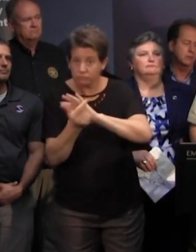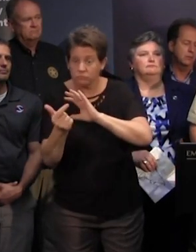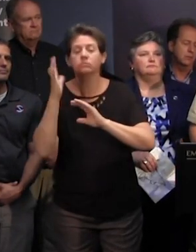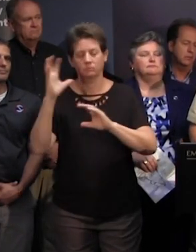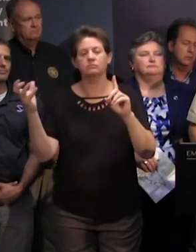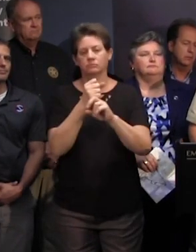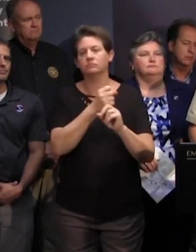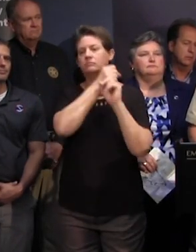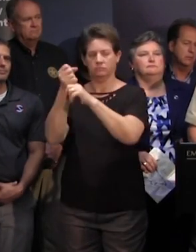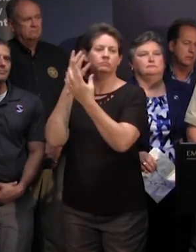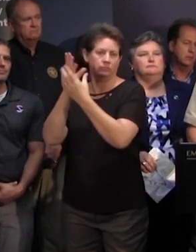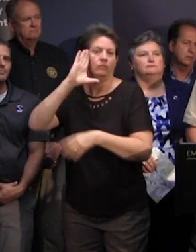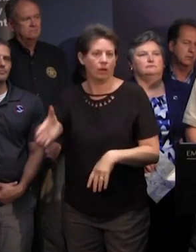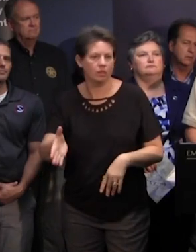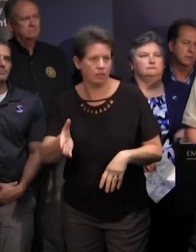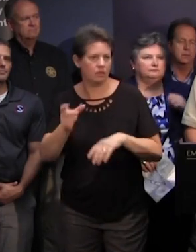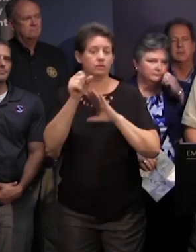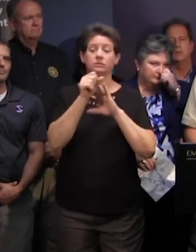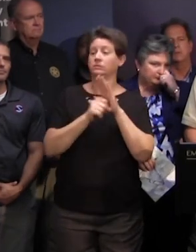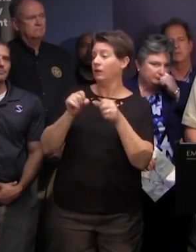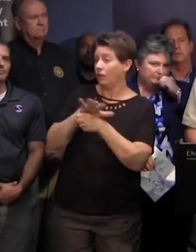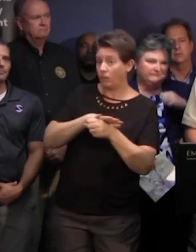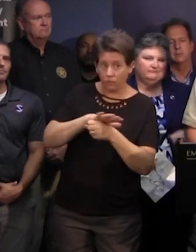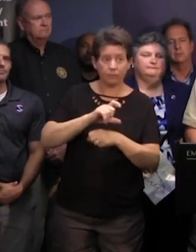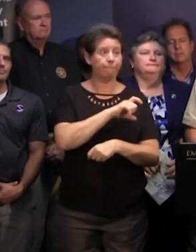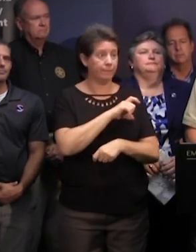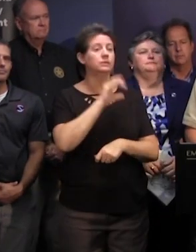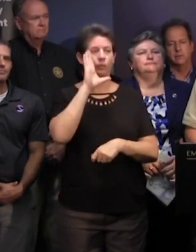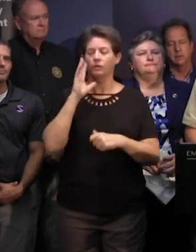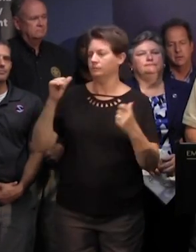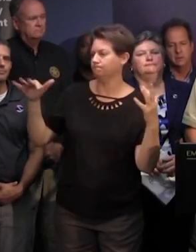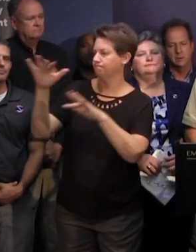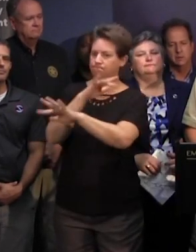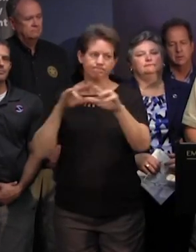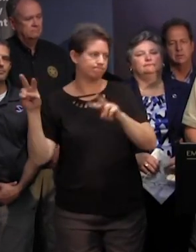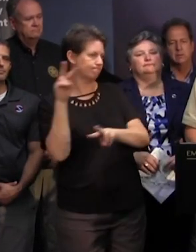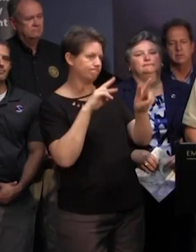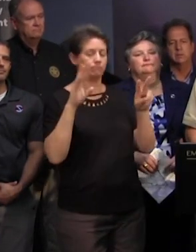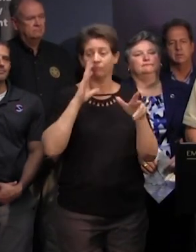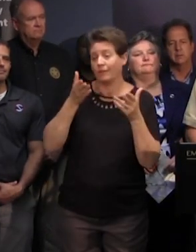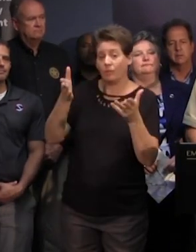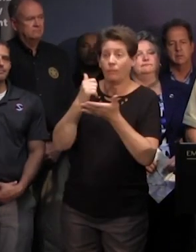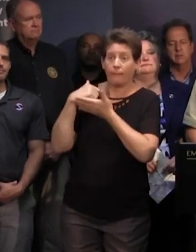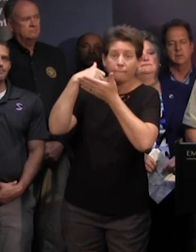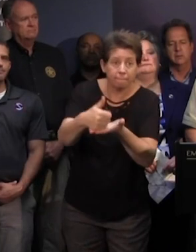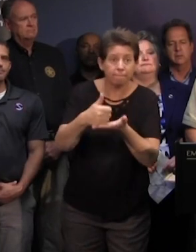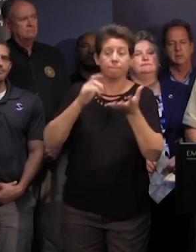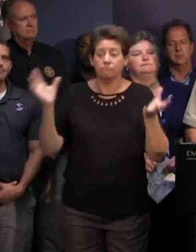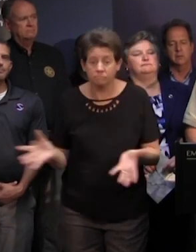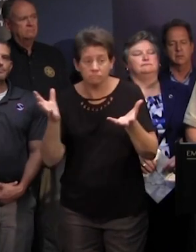our state and local law enforcement officials will be out in force to aid in storm evacuation